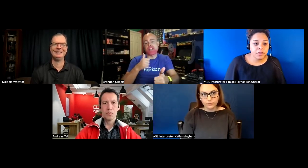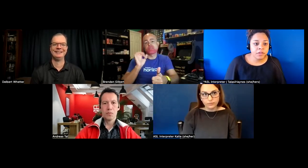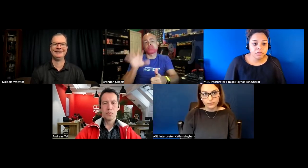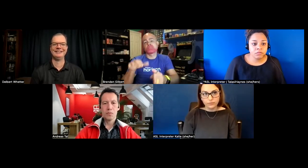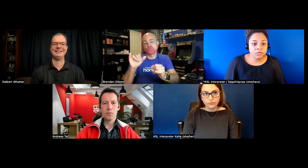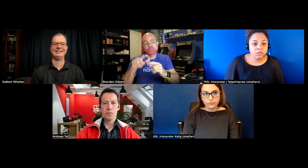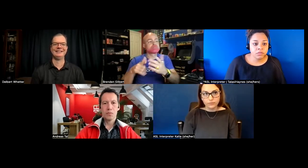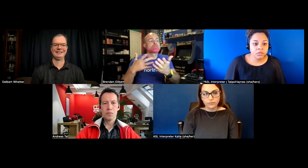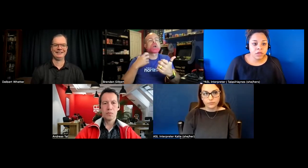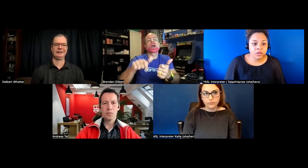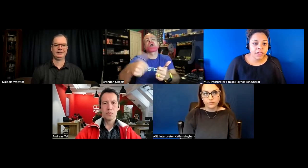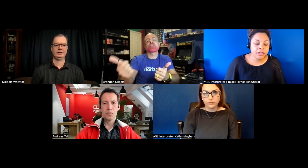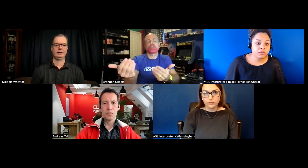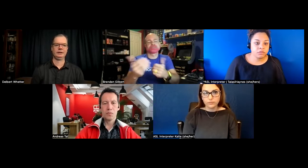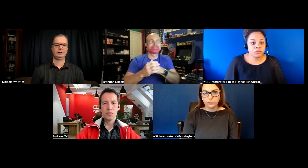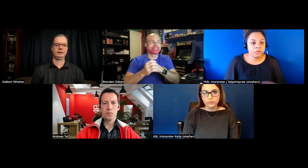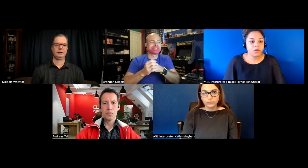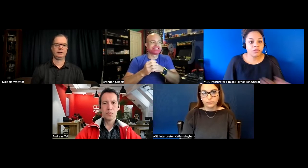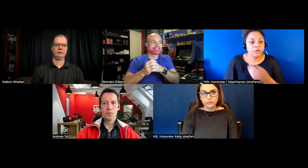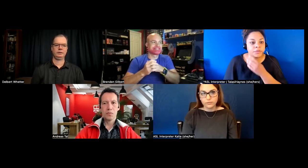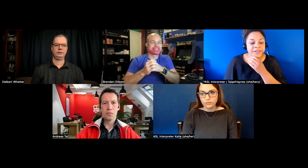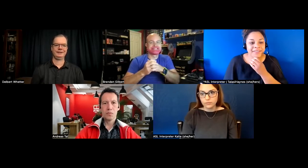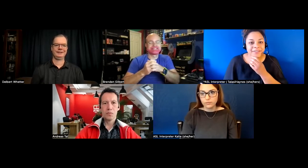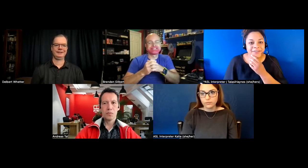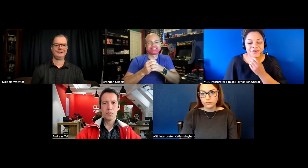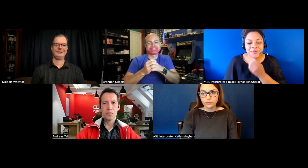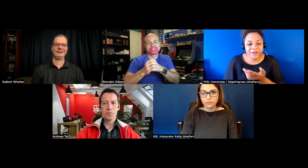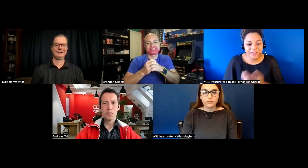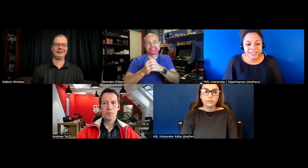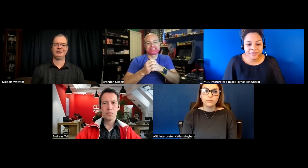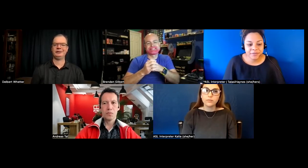this um i can throw some ideas out there too but i would love to hear from